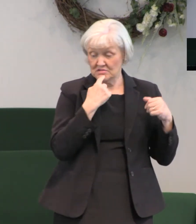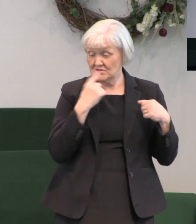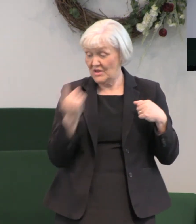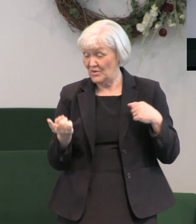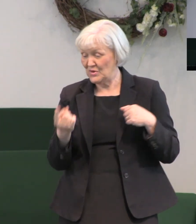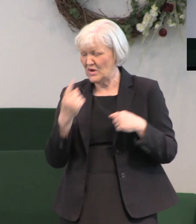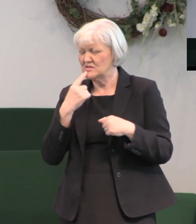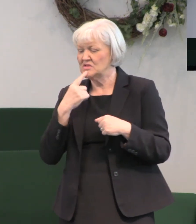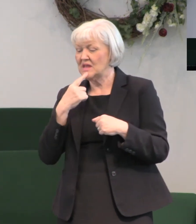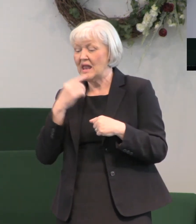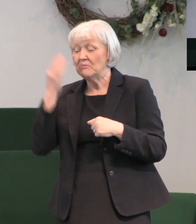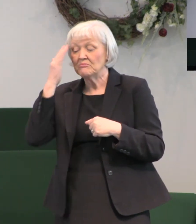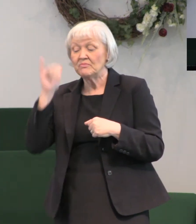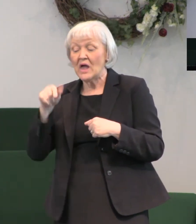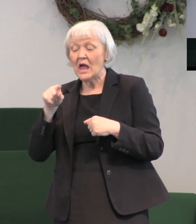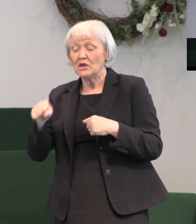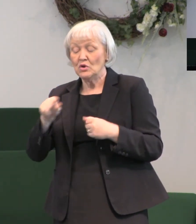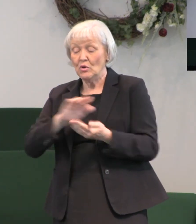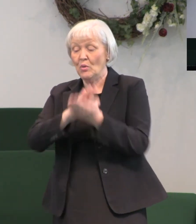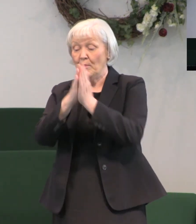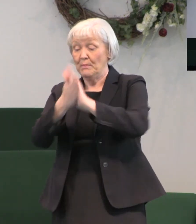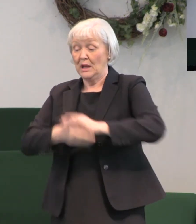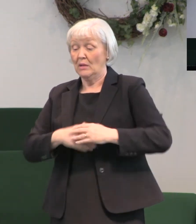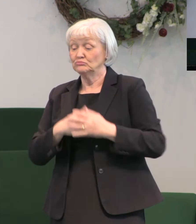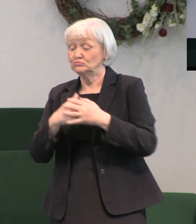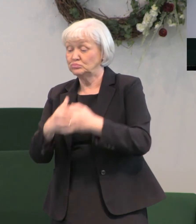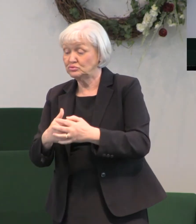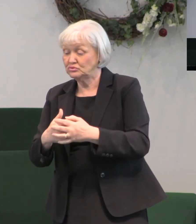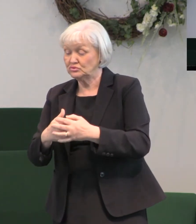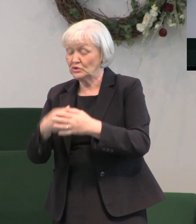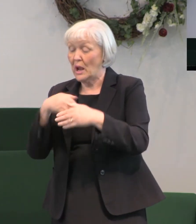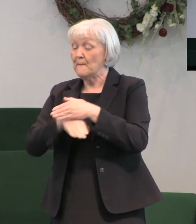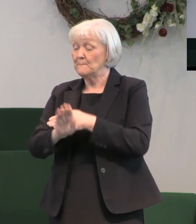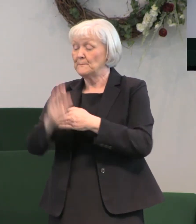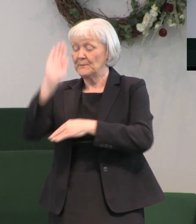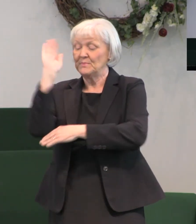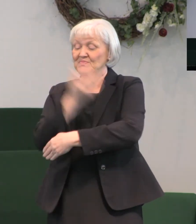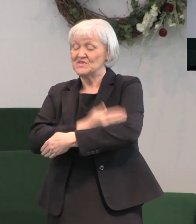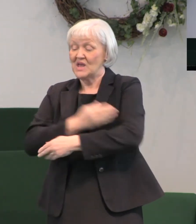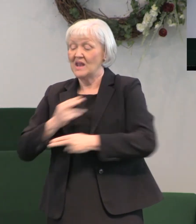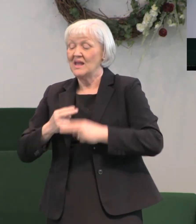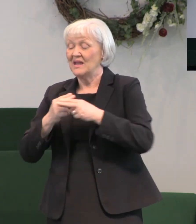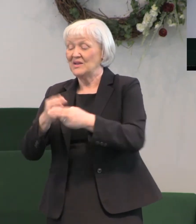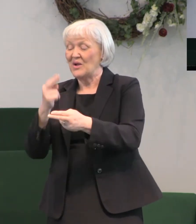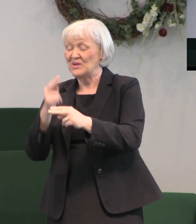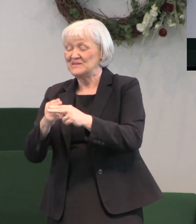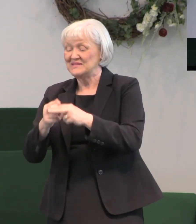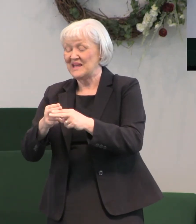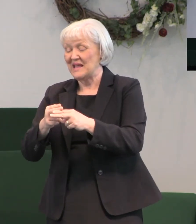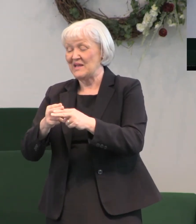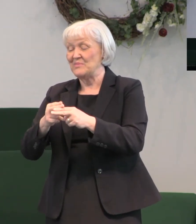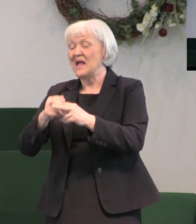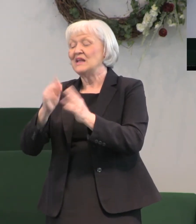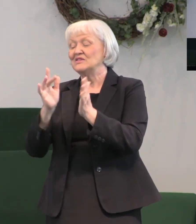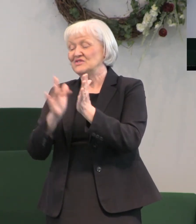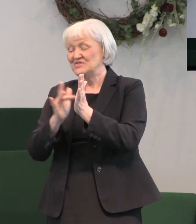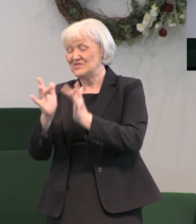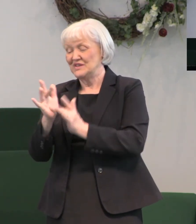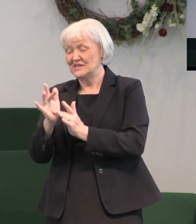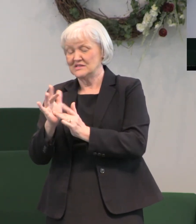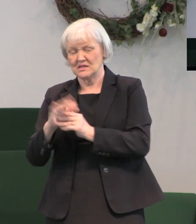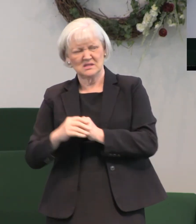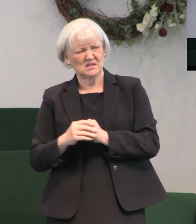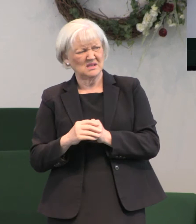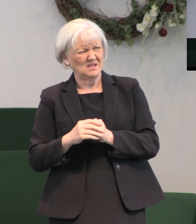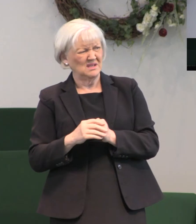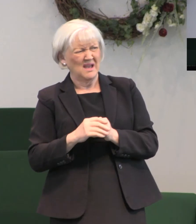that, behold, thou shalt conceive in thy womb and bring forth a son, and thou shalt call his name Jesus. And Mary said to her,